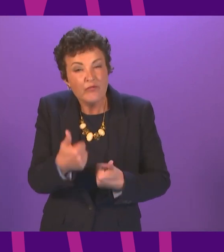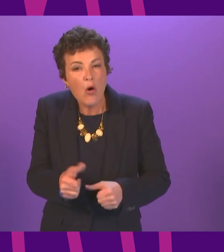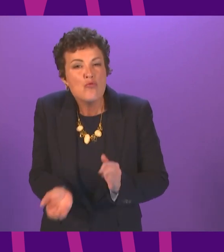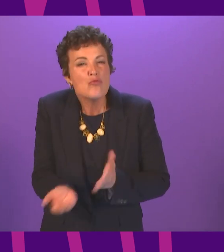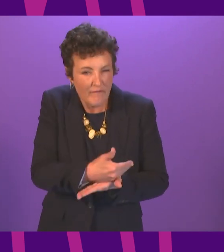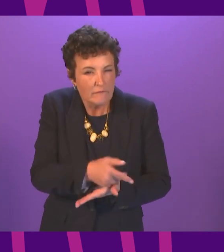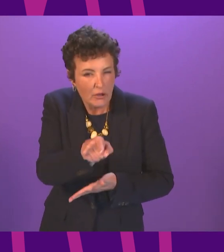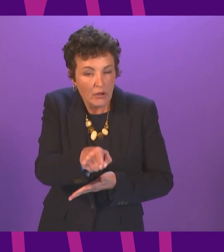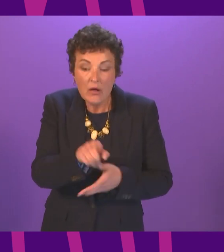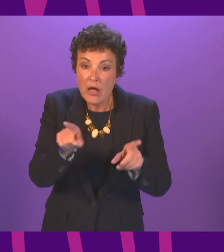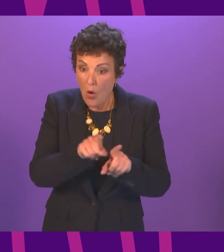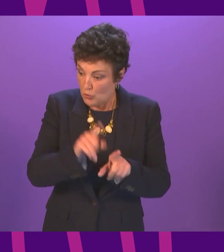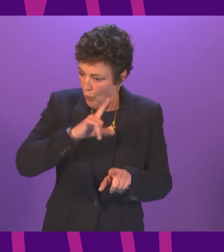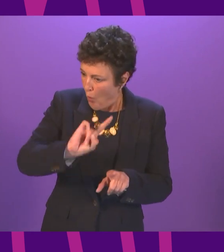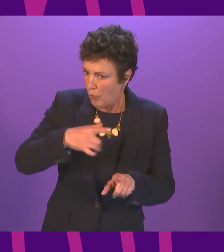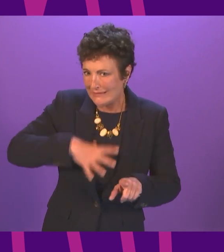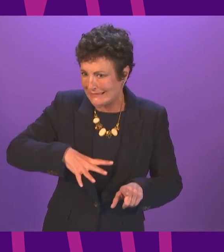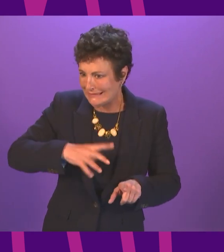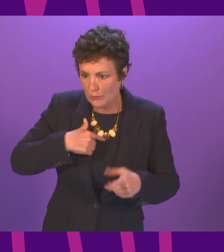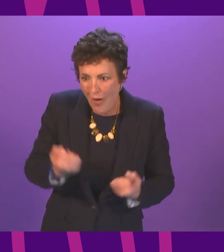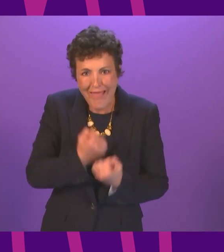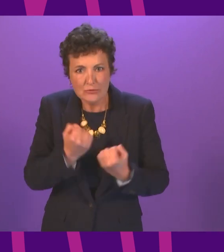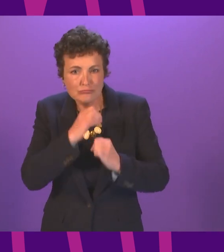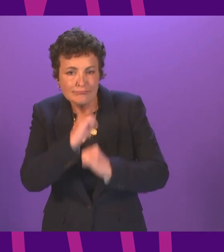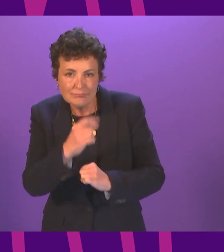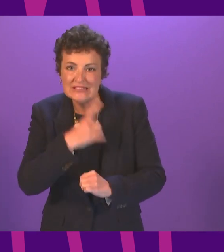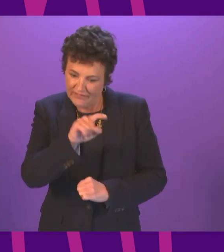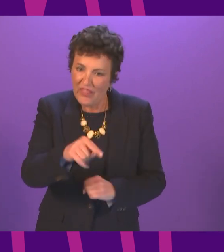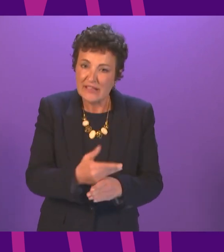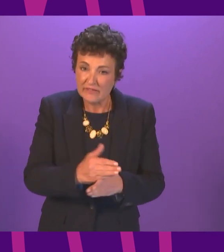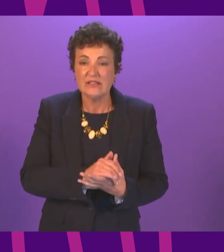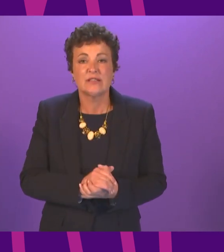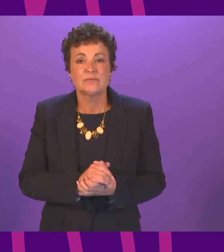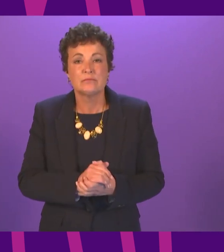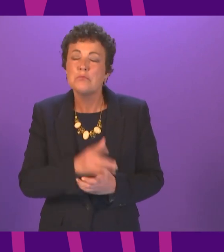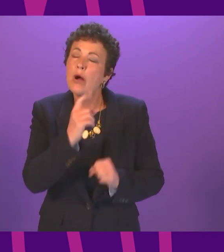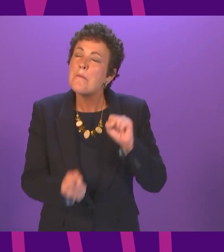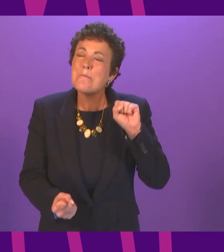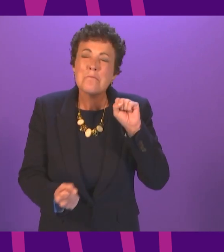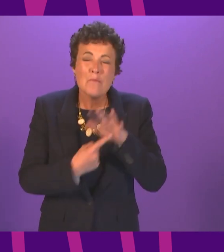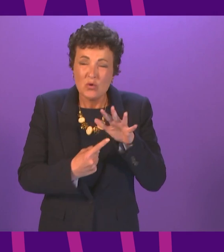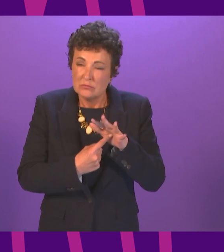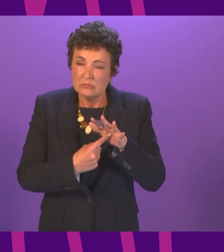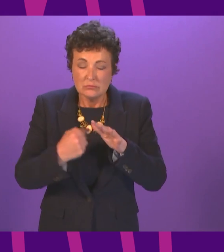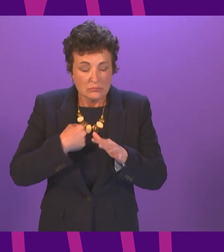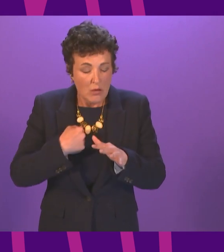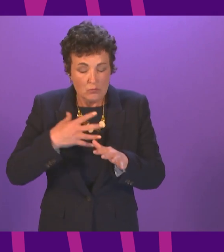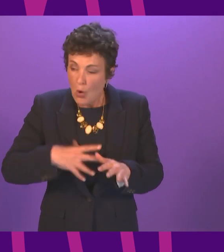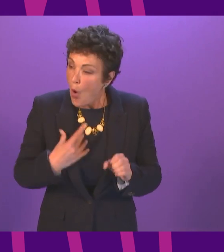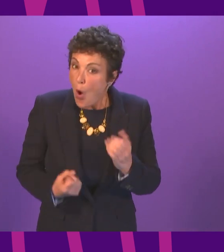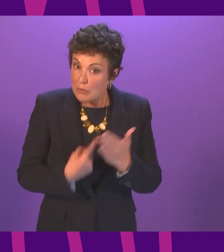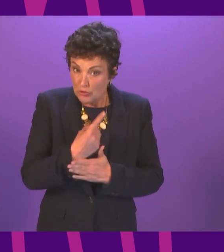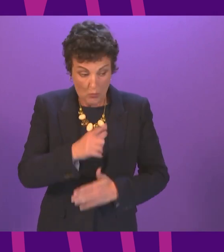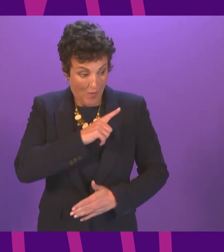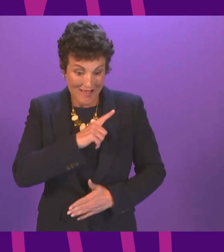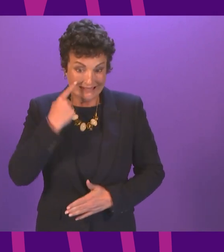to this particular activity. But just as importantly, I also welcome the opportunity to build on the commitment made